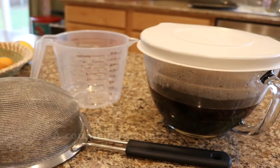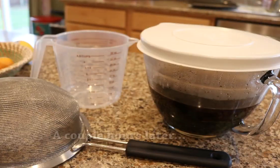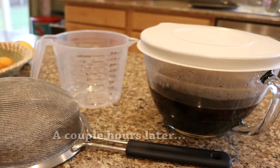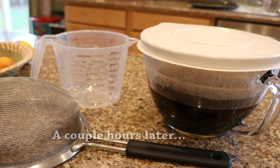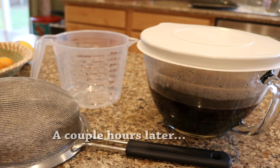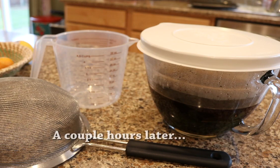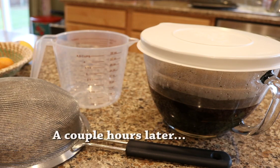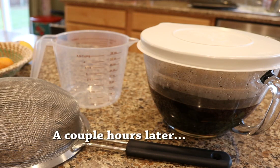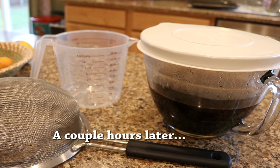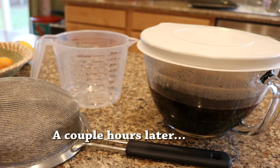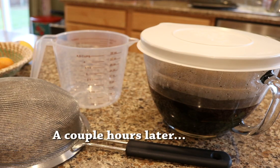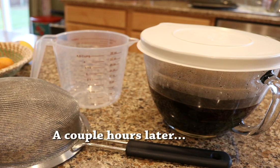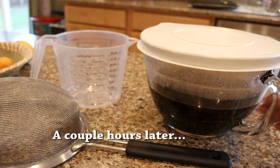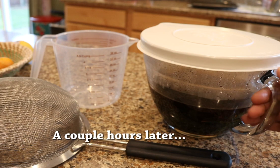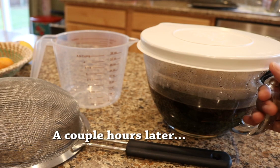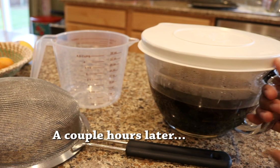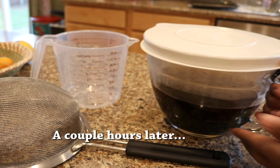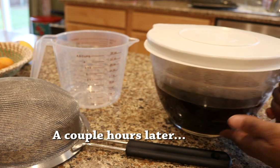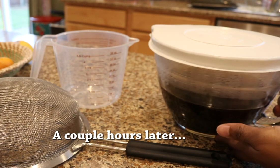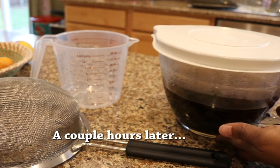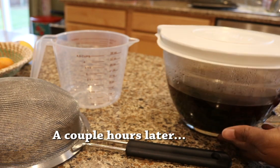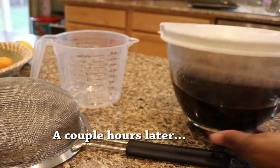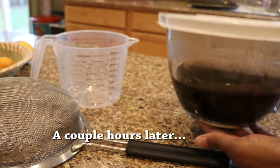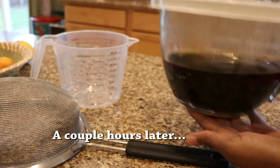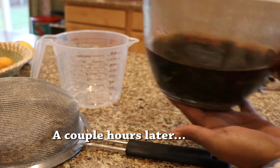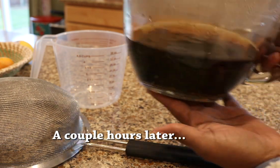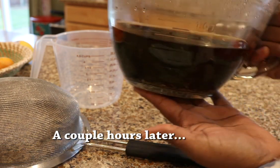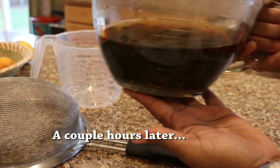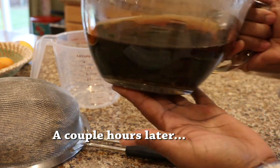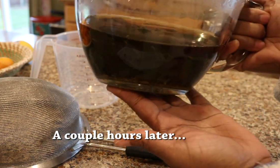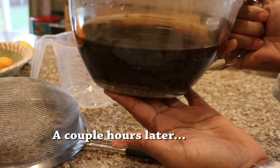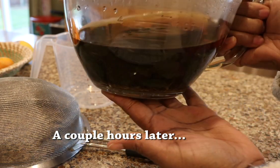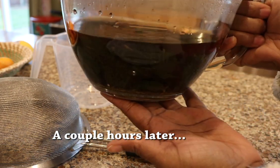Alright, it's been a couple of hours. My mixture is cooled and you can see it's gotten a lot darker.